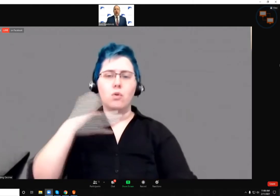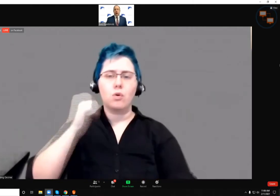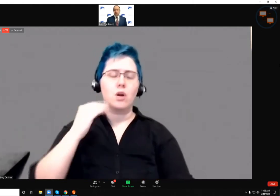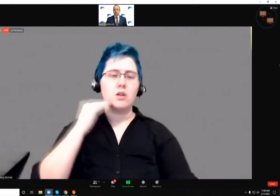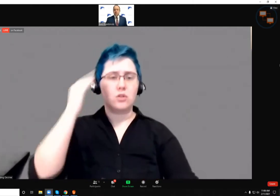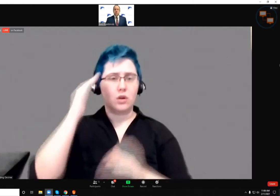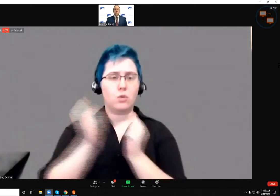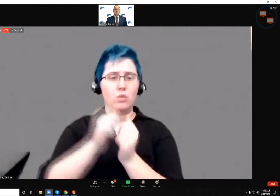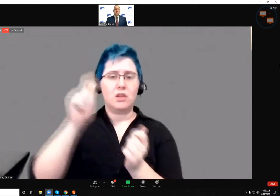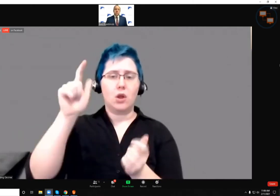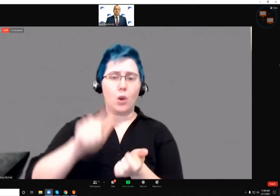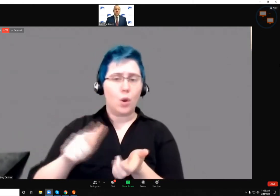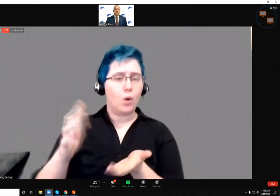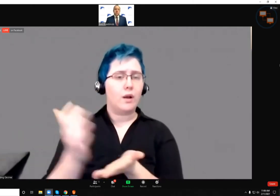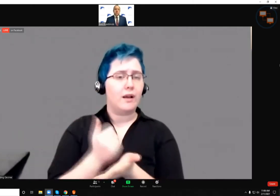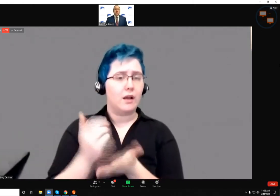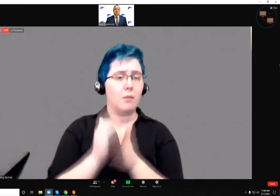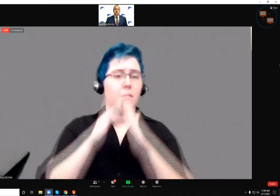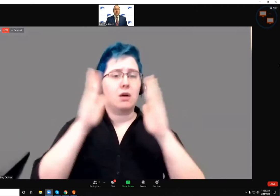-income housings.